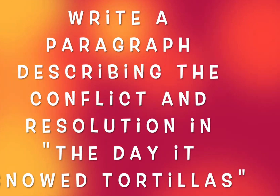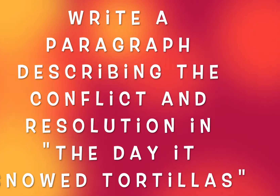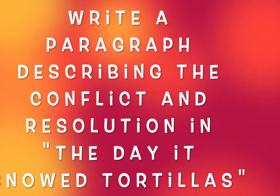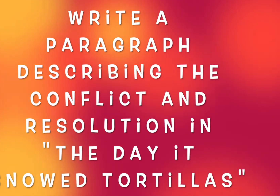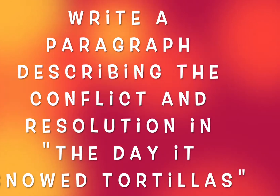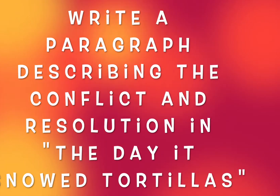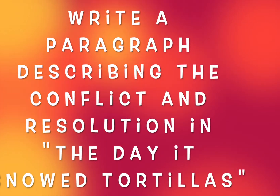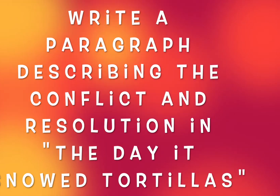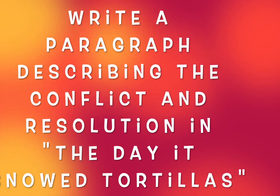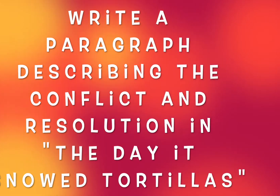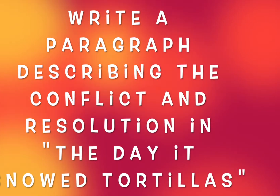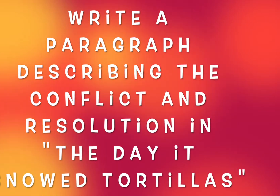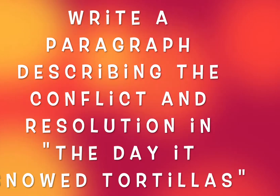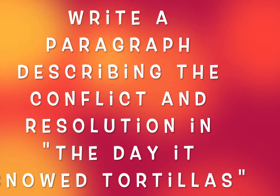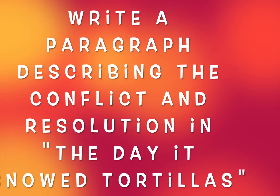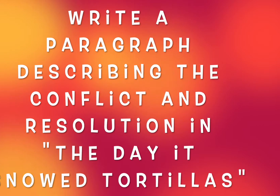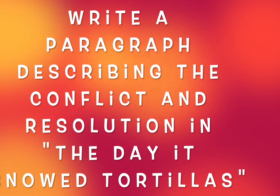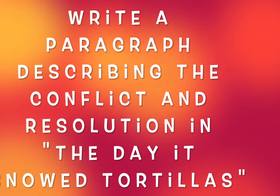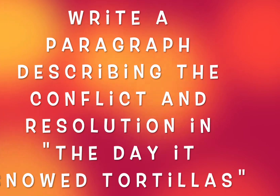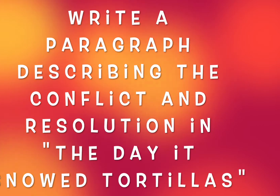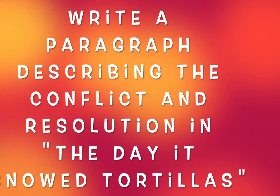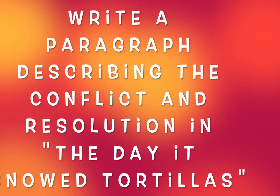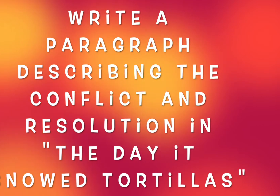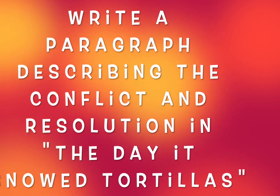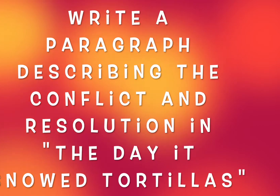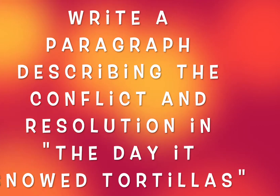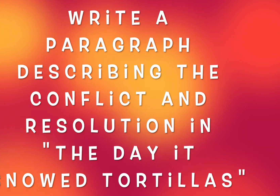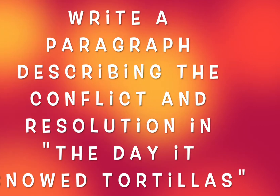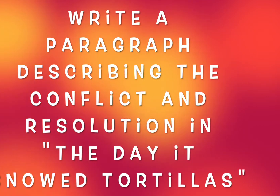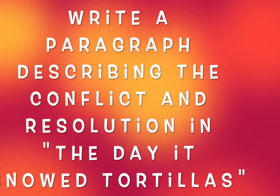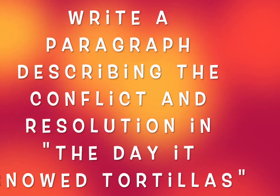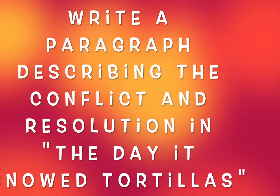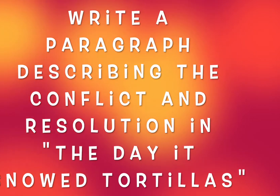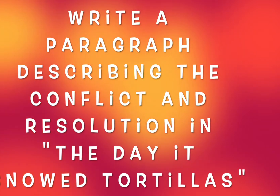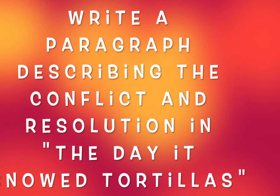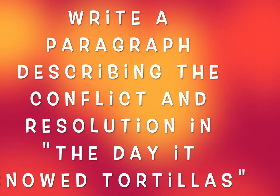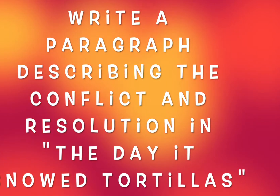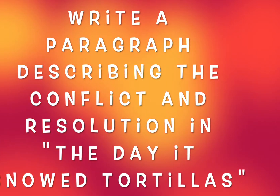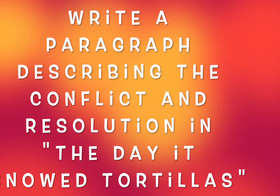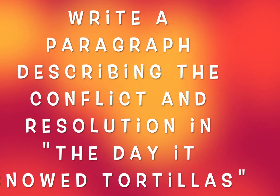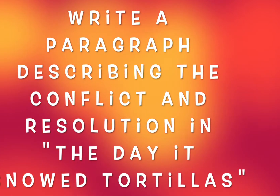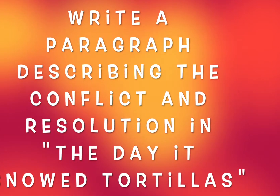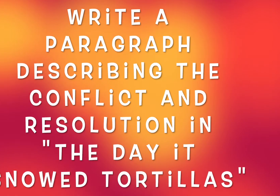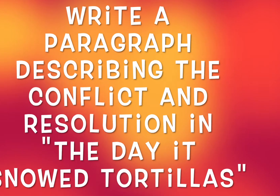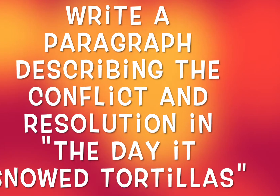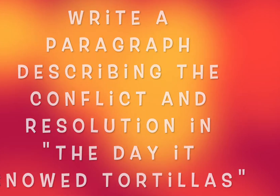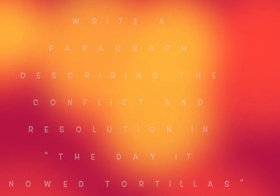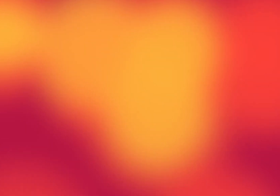describing the conflict and resolution in the day it snowed tortillas.